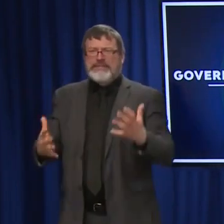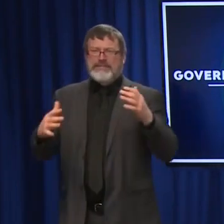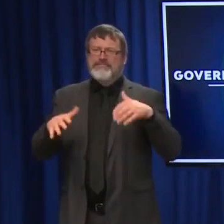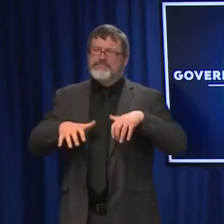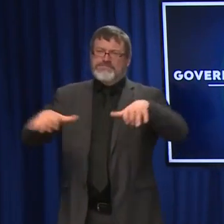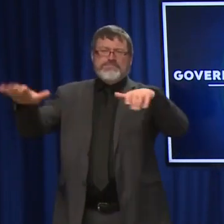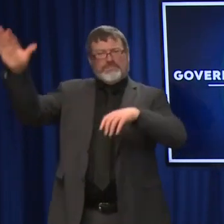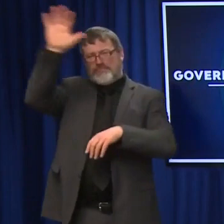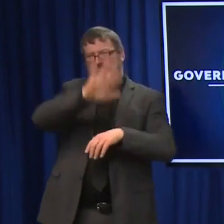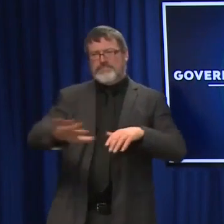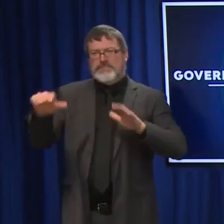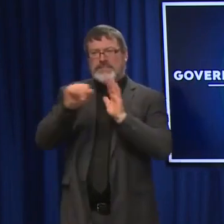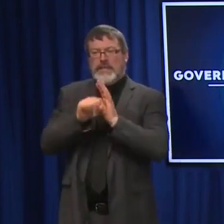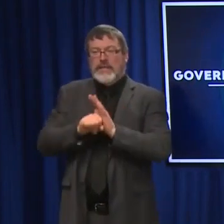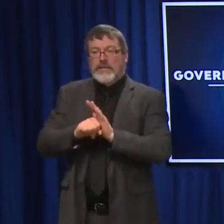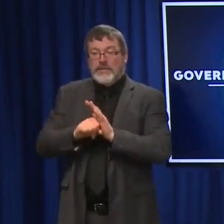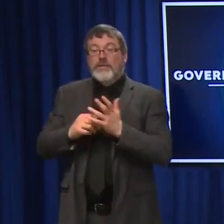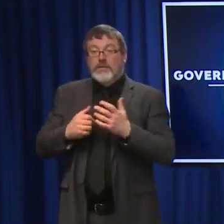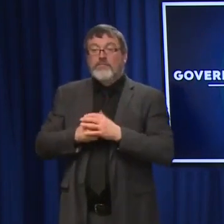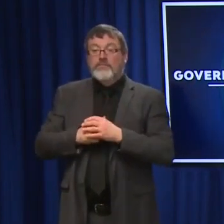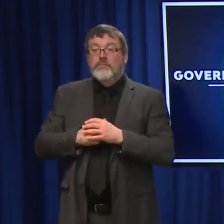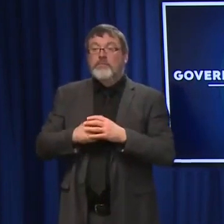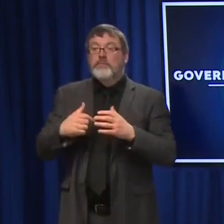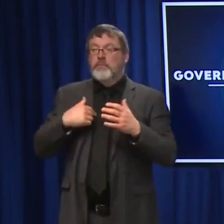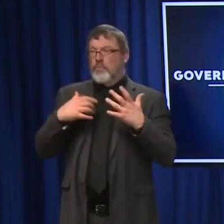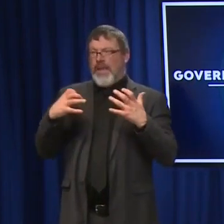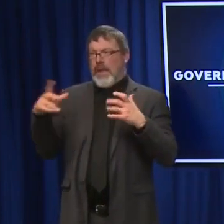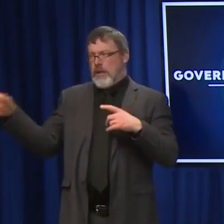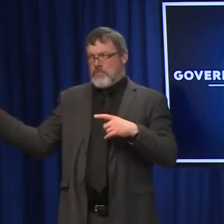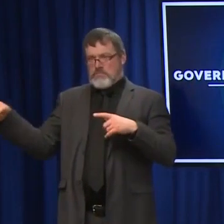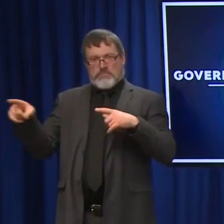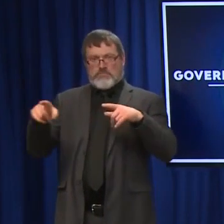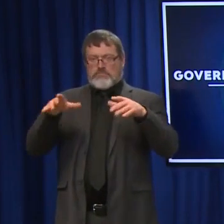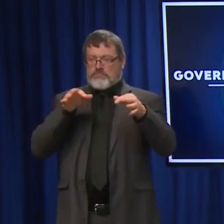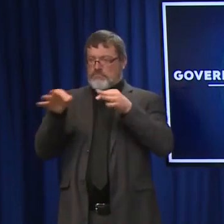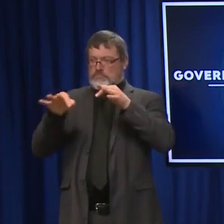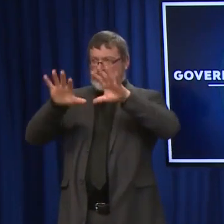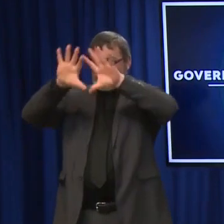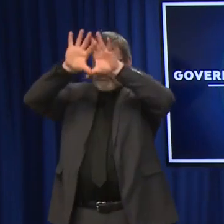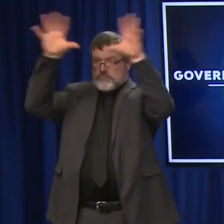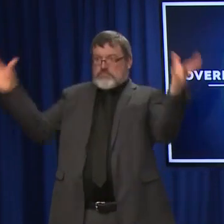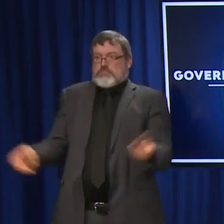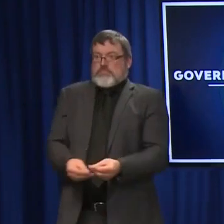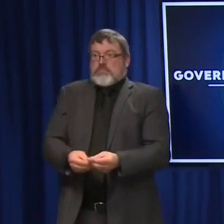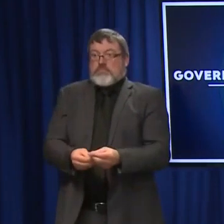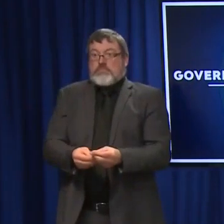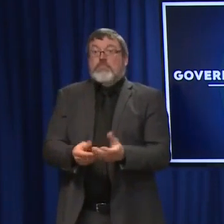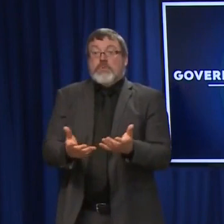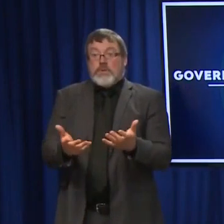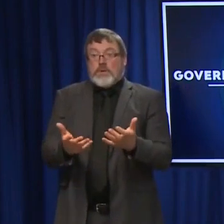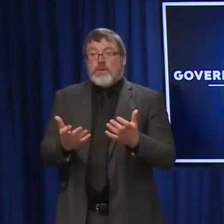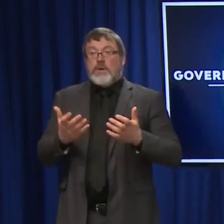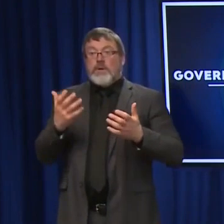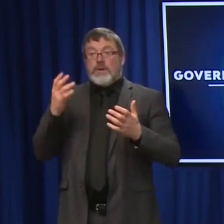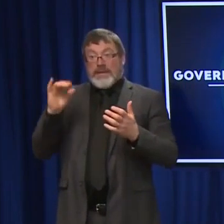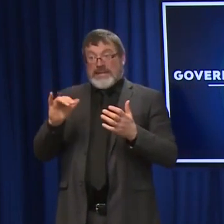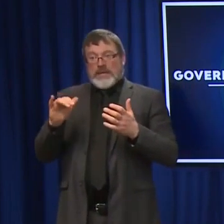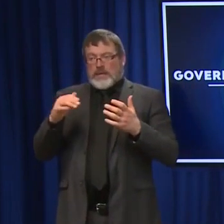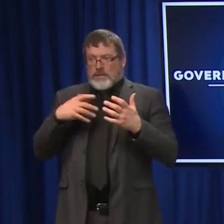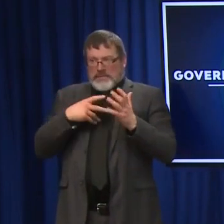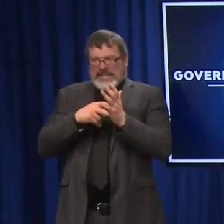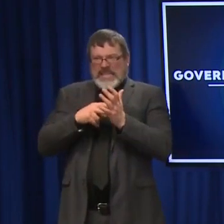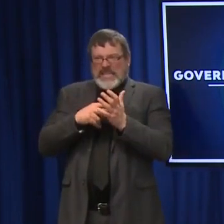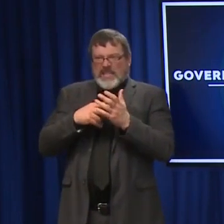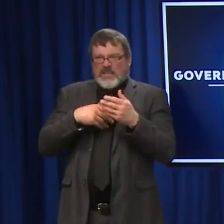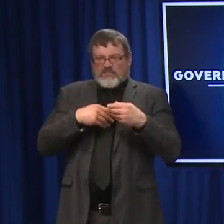point in bringing all that home, is that if we were to create fixed sites, we're going to do it as we are now around boosters and vaccinations. And that's where